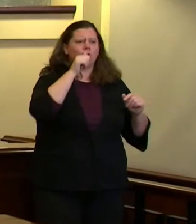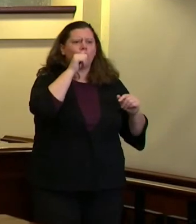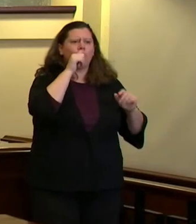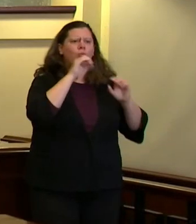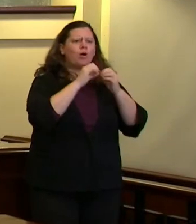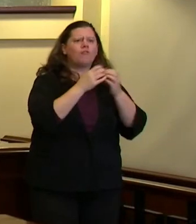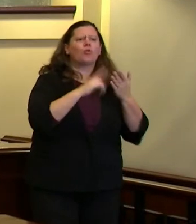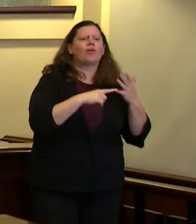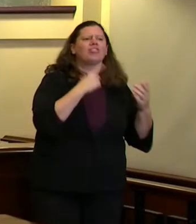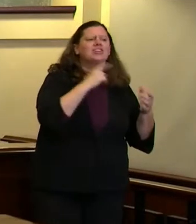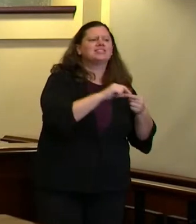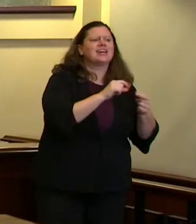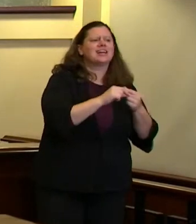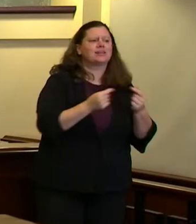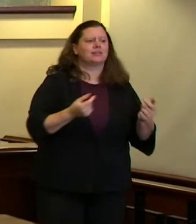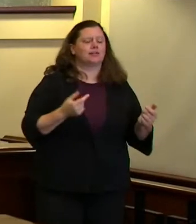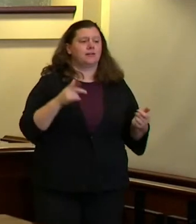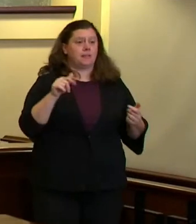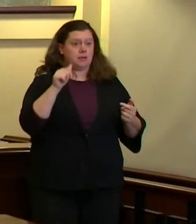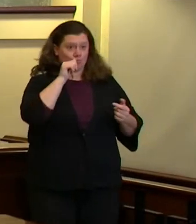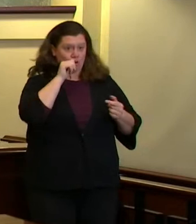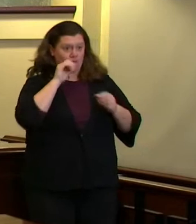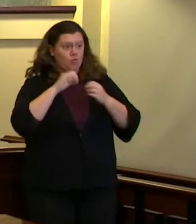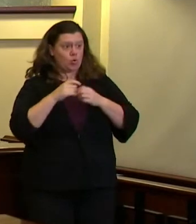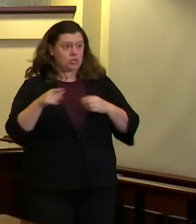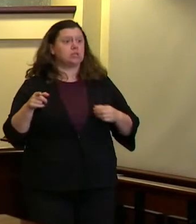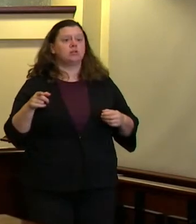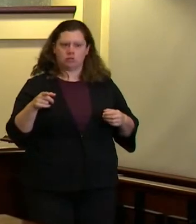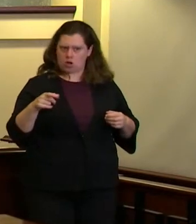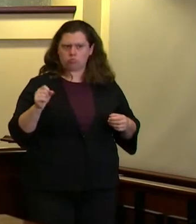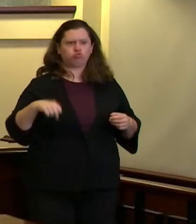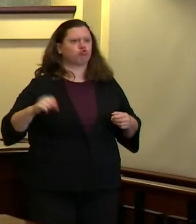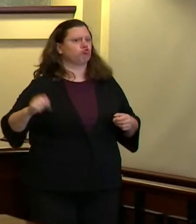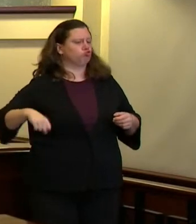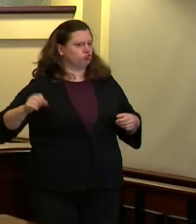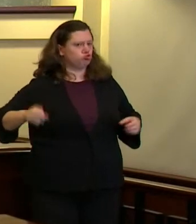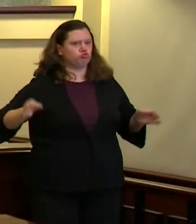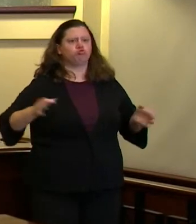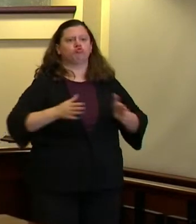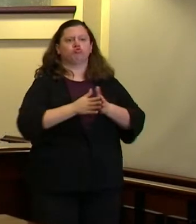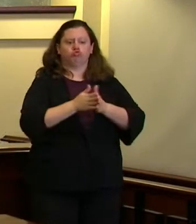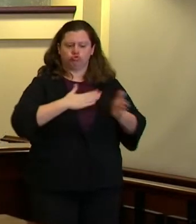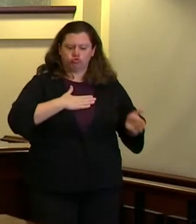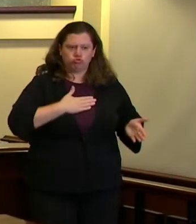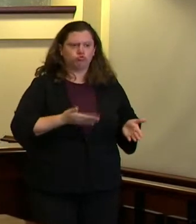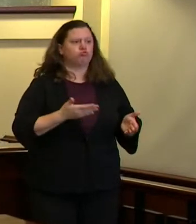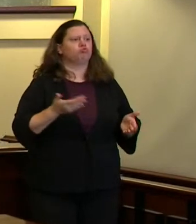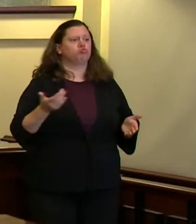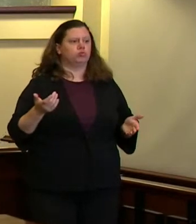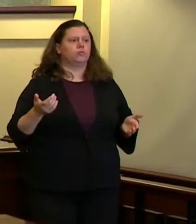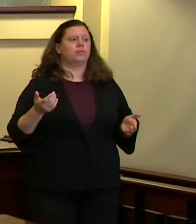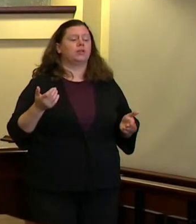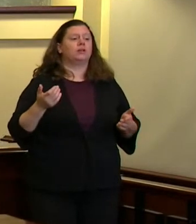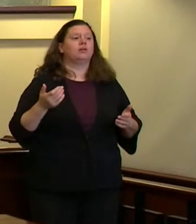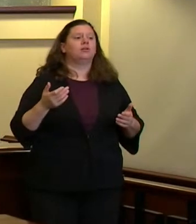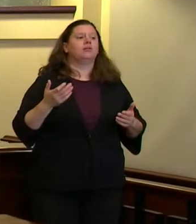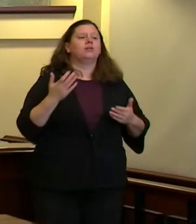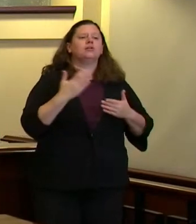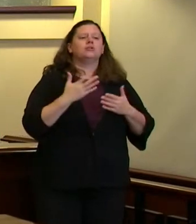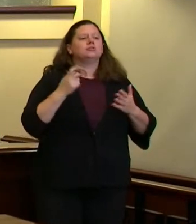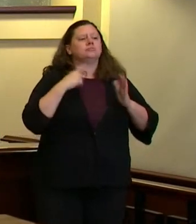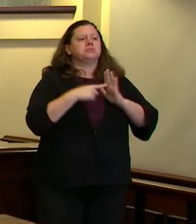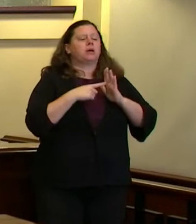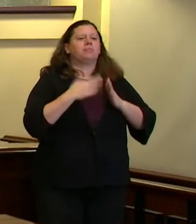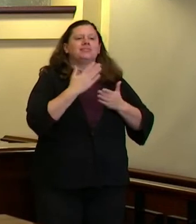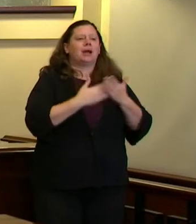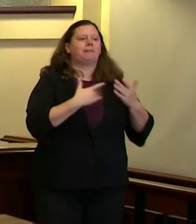is they're eager they there are construction crews that are becoming idle in this time there are